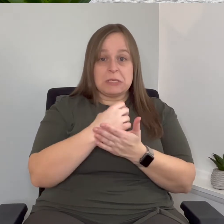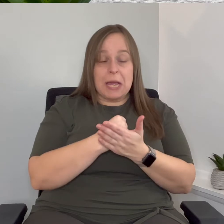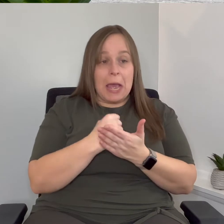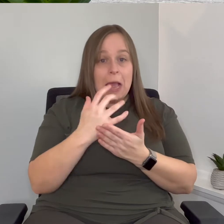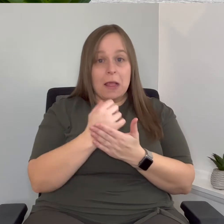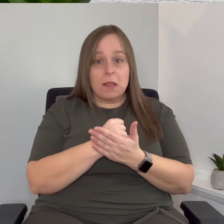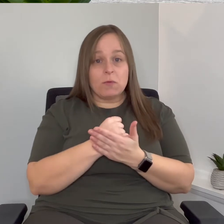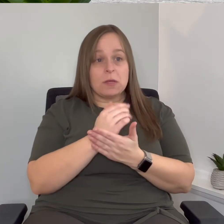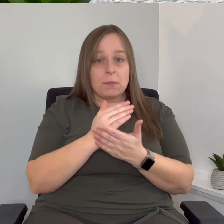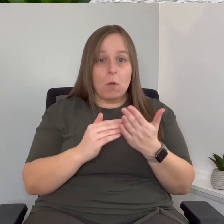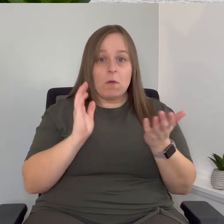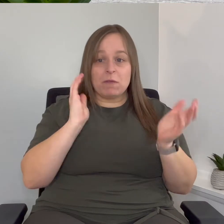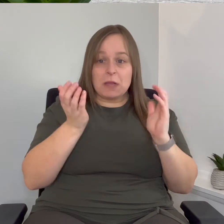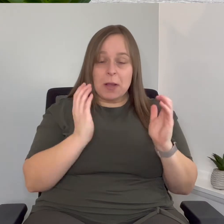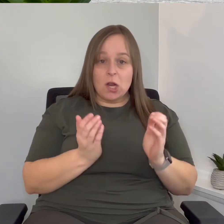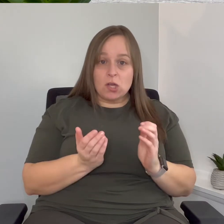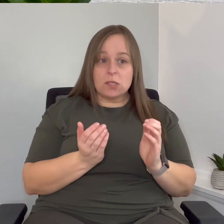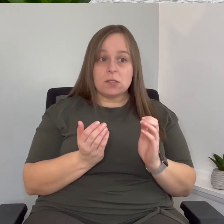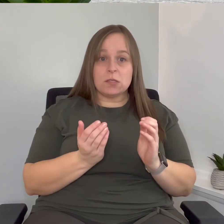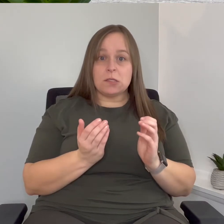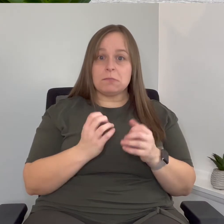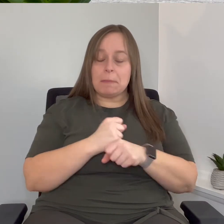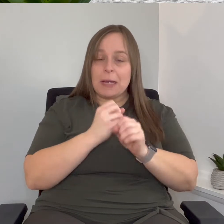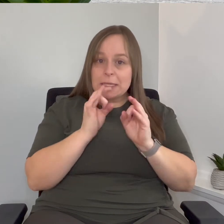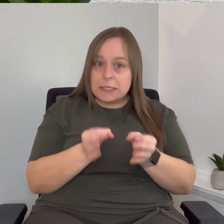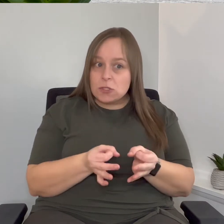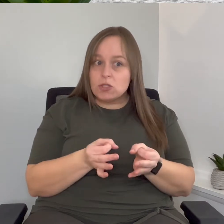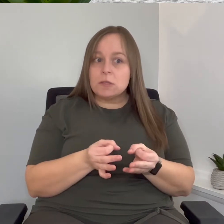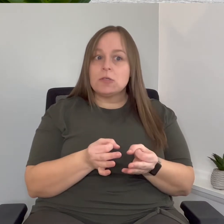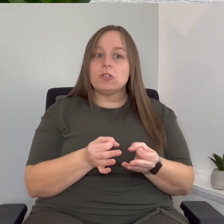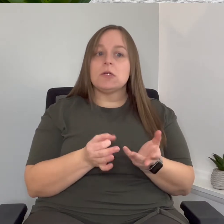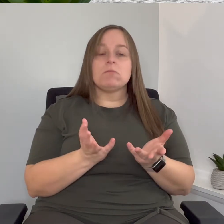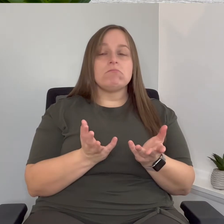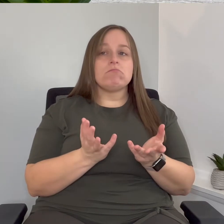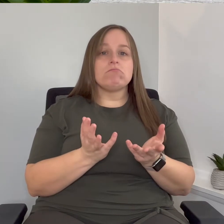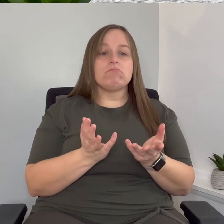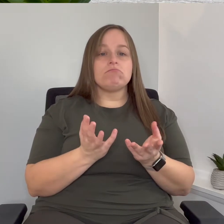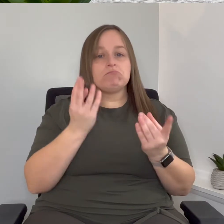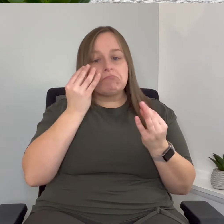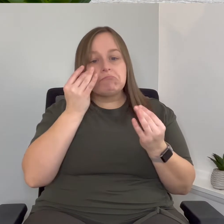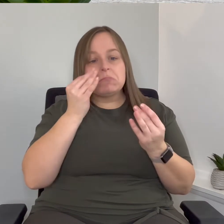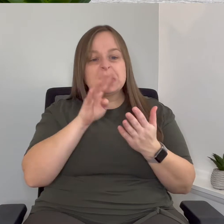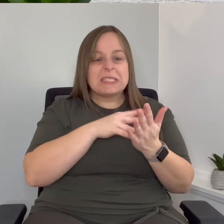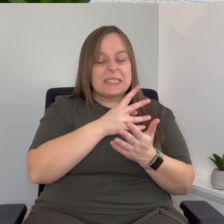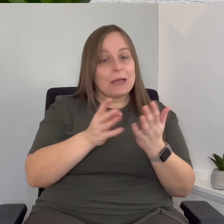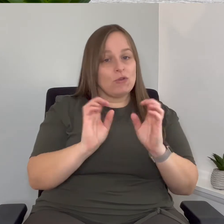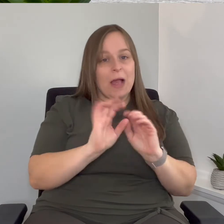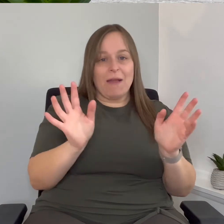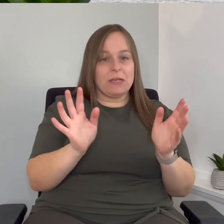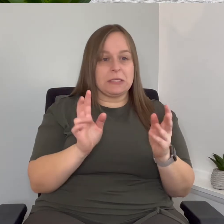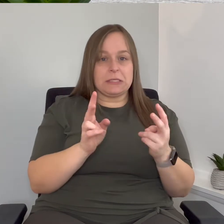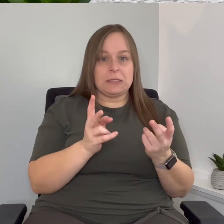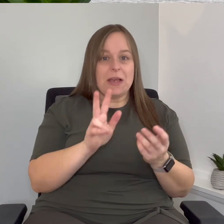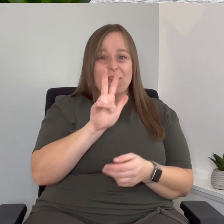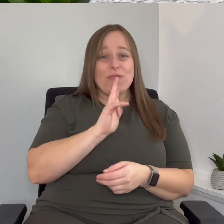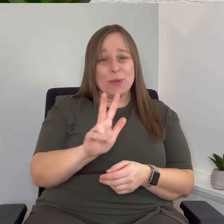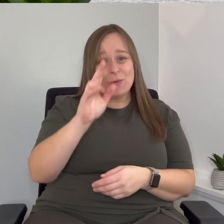big part of the comparison when I'm making a decision and schedule obviously I have a three-year-old son